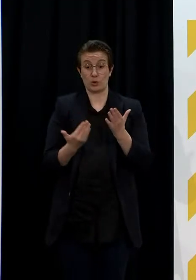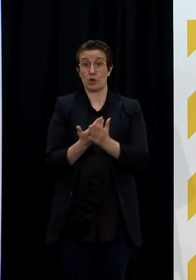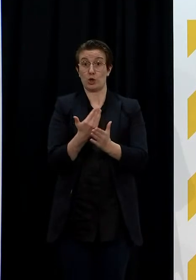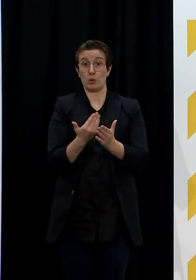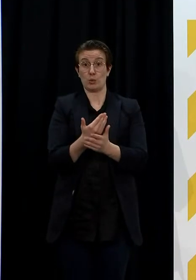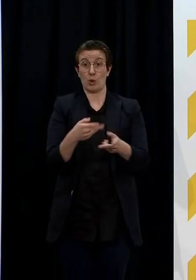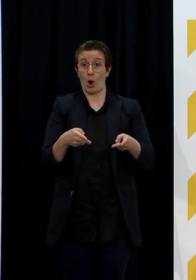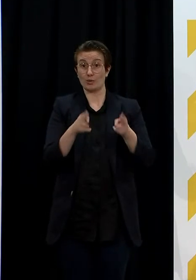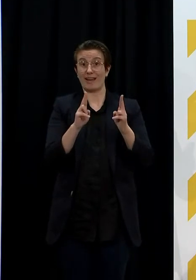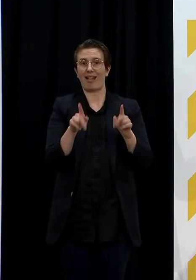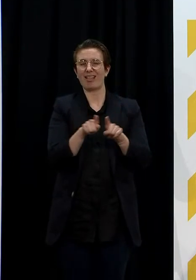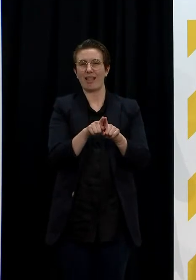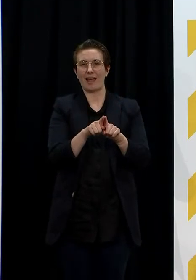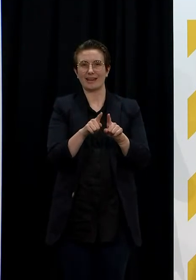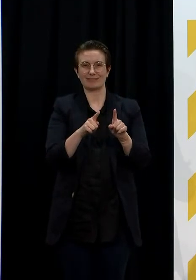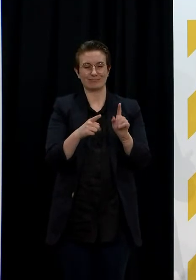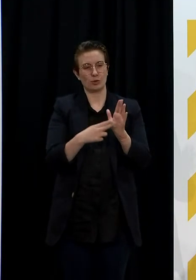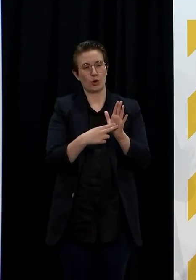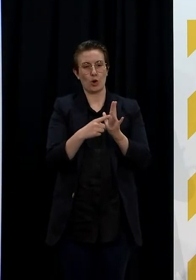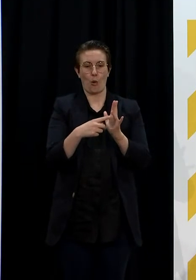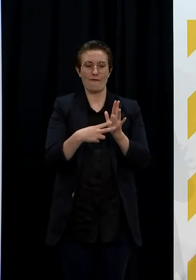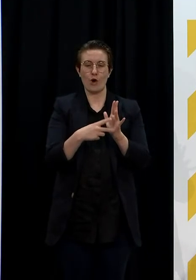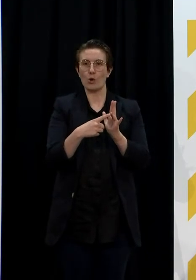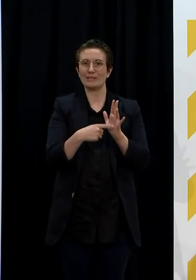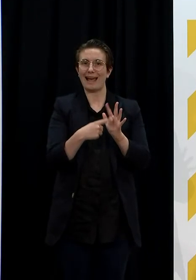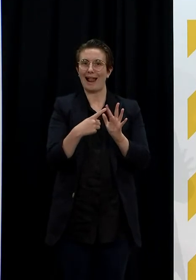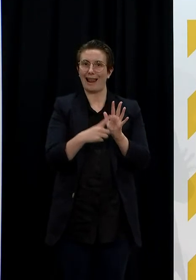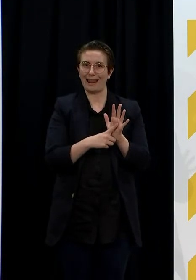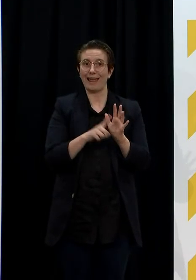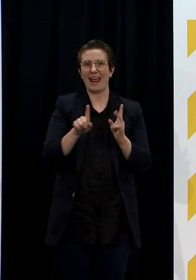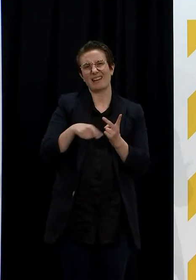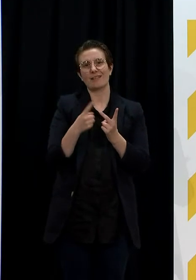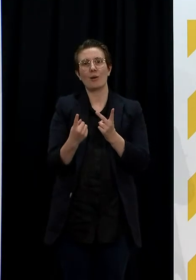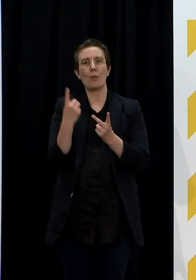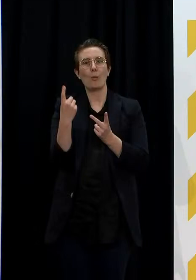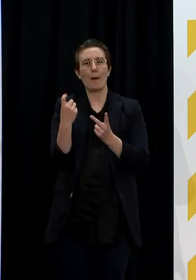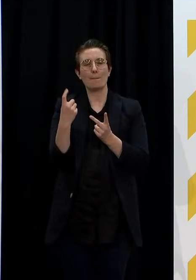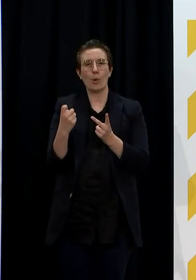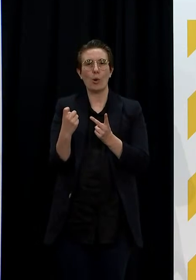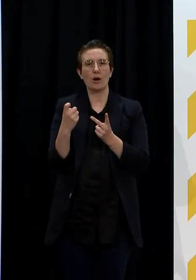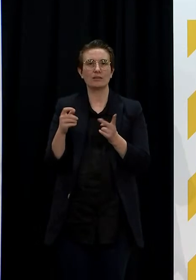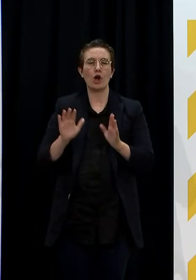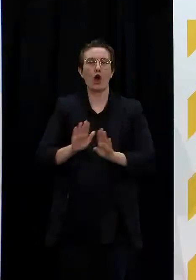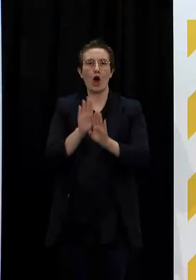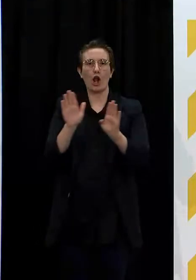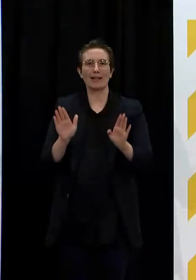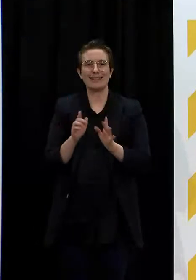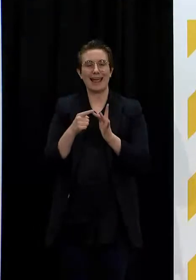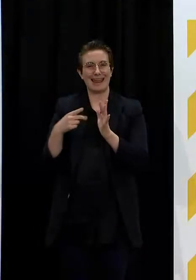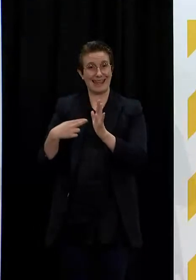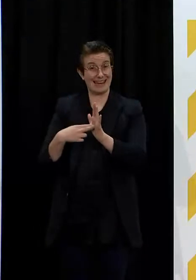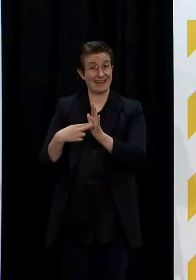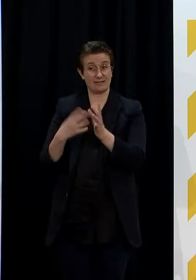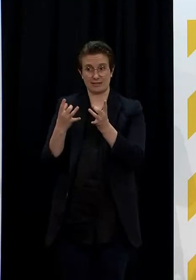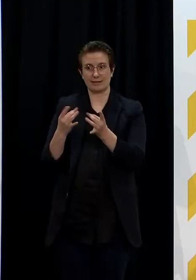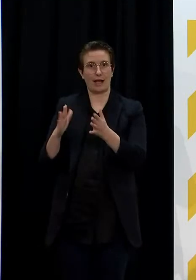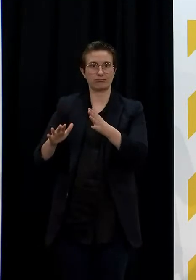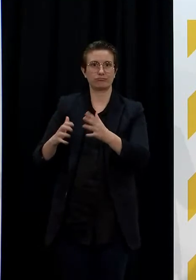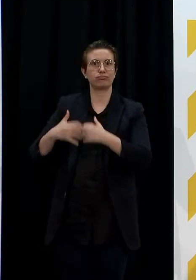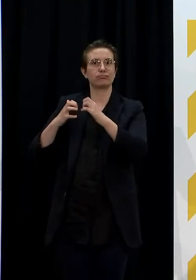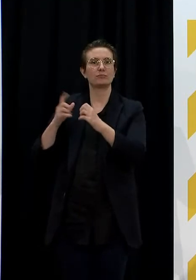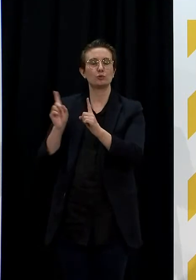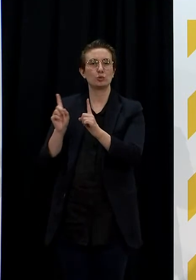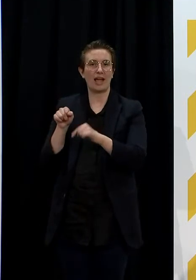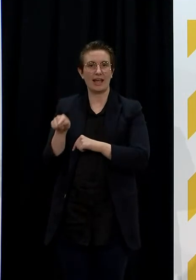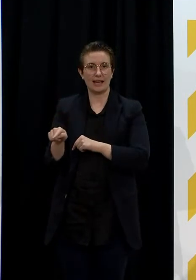facility like the Novotel and indeed the Holiday Inn which is coming on board today is ensuring we've got enough health staff and in fact